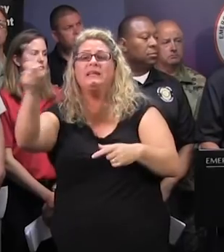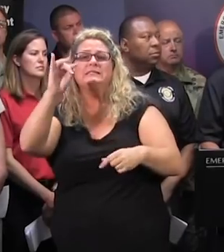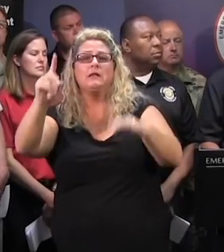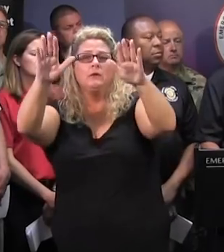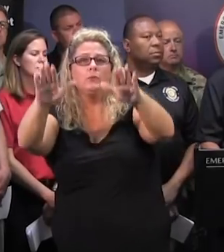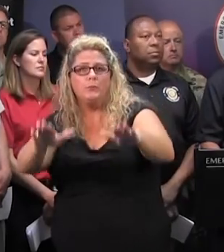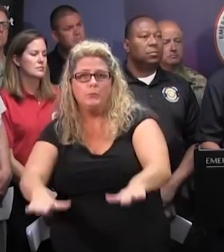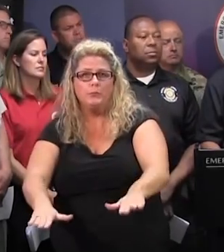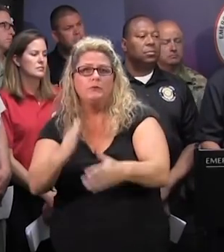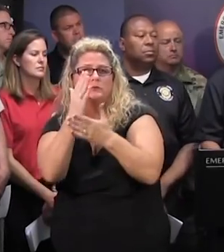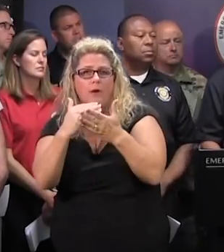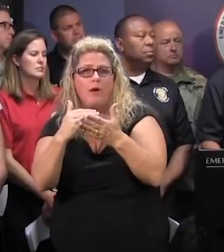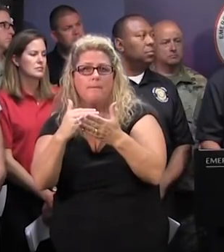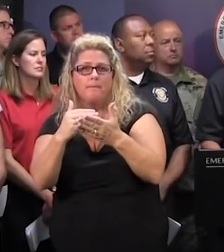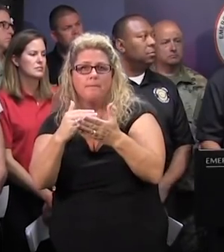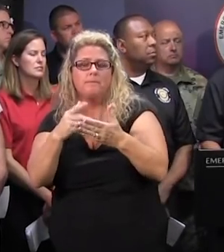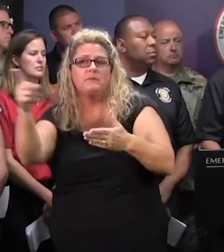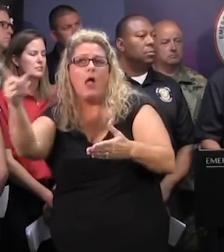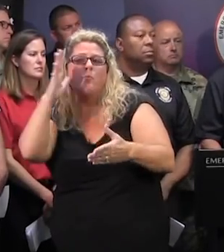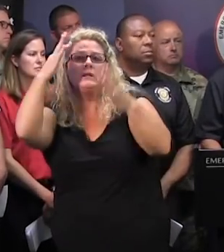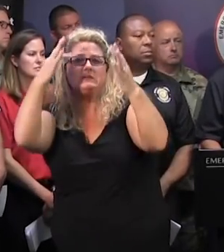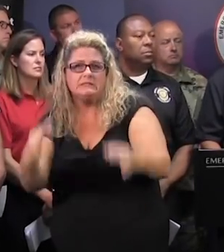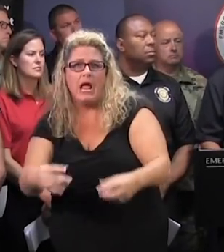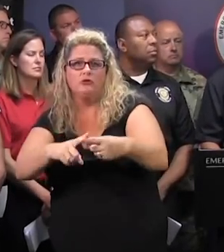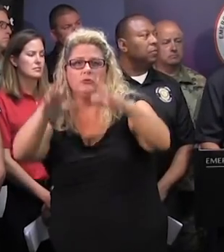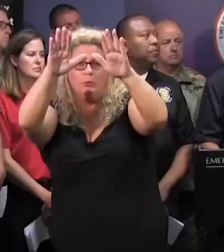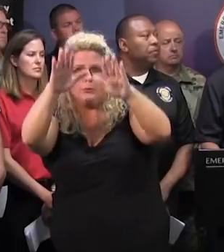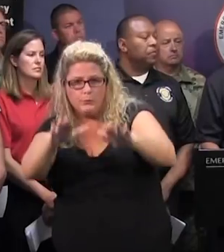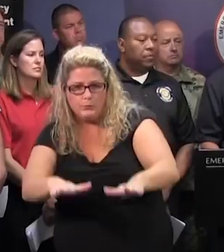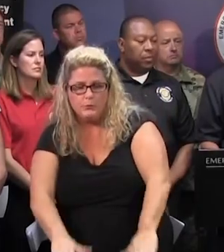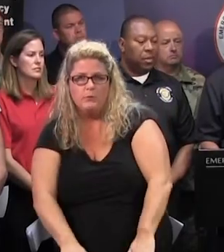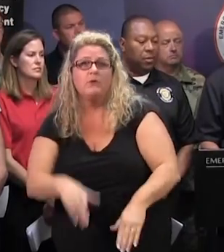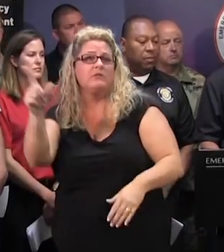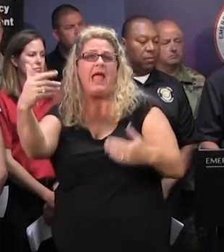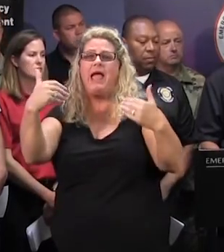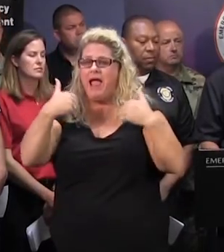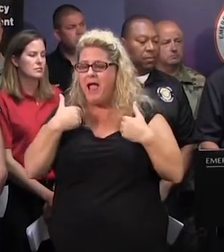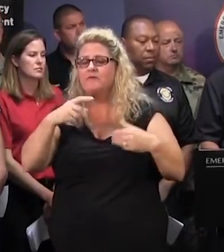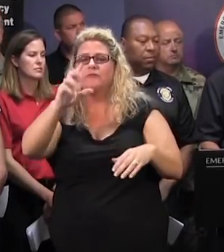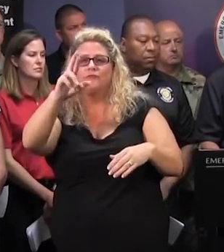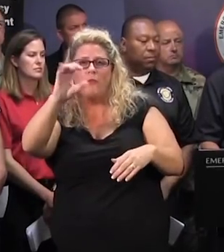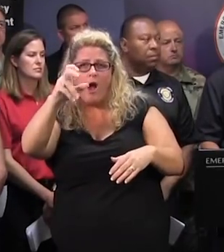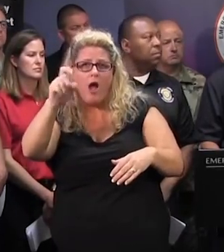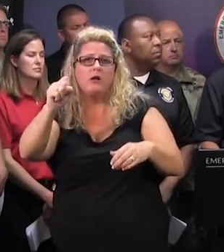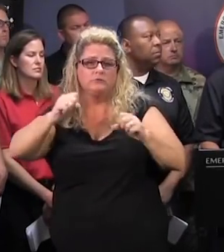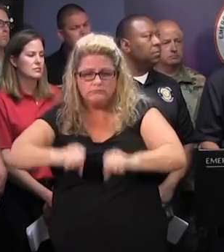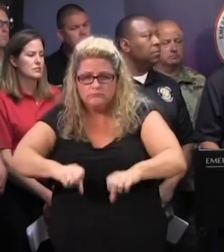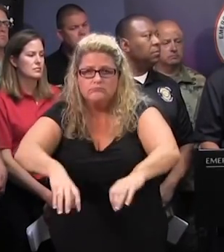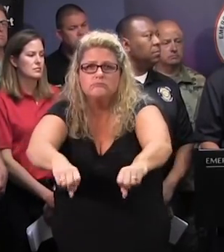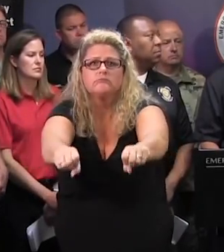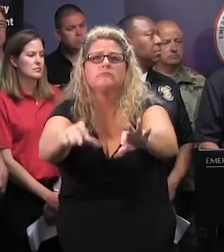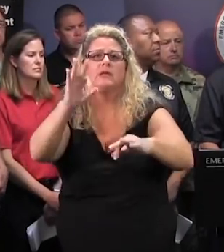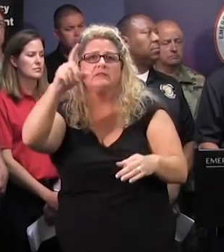equipment and, I guess, riprap and that sort of thing that's available, and we're in contact with them if